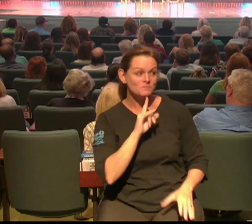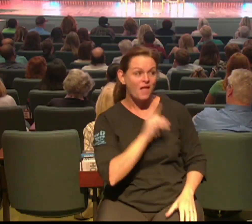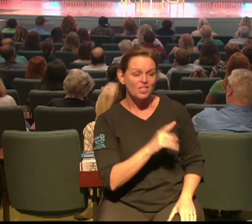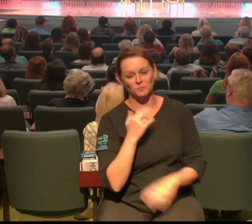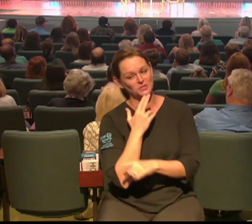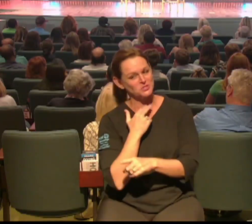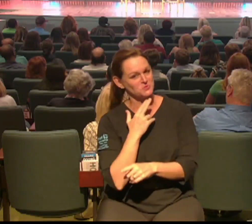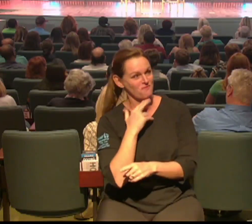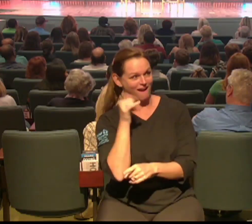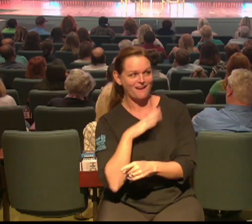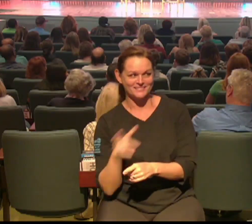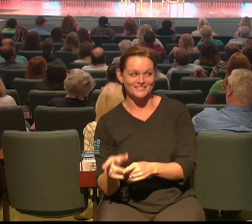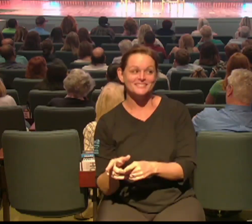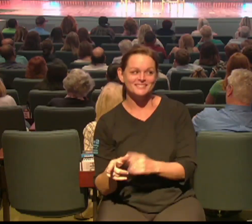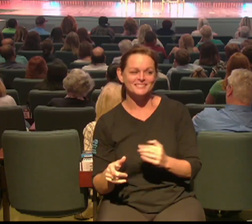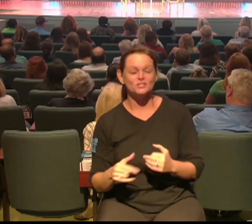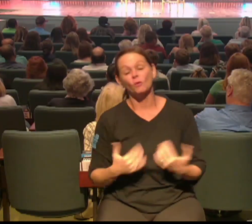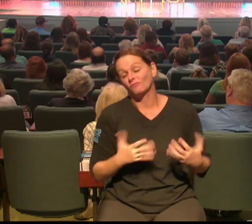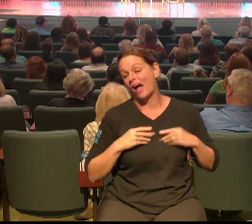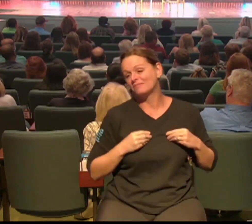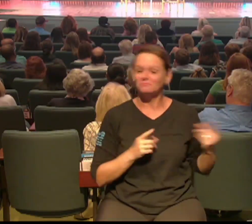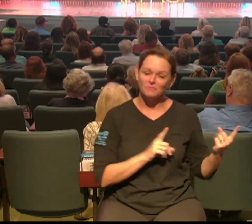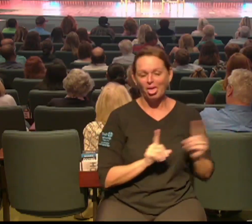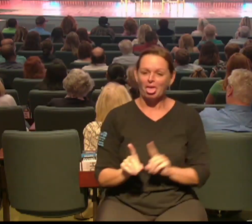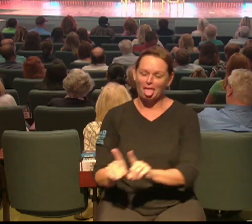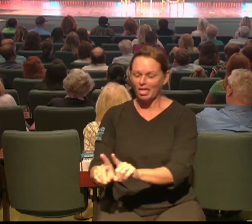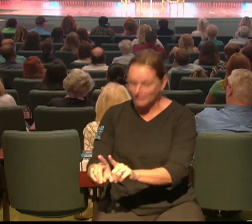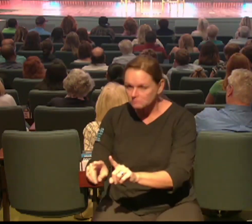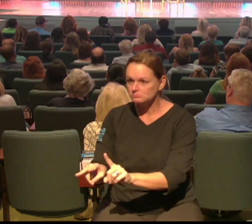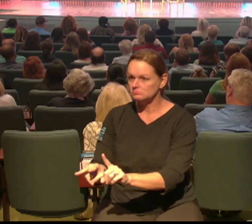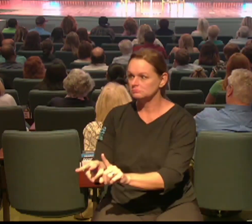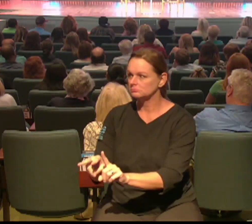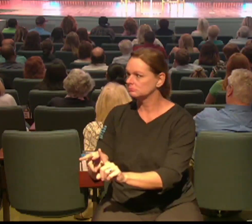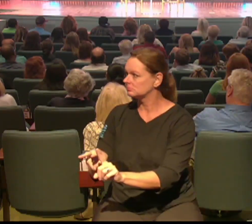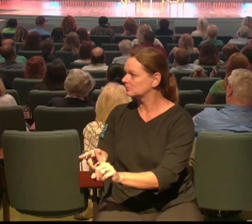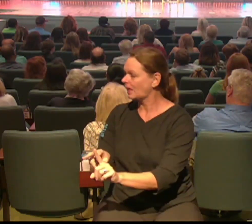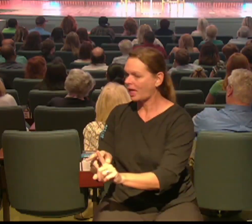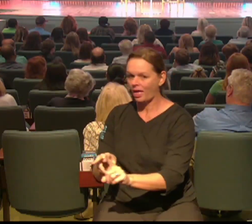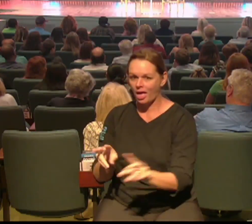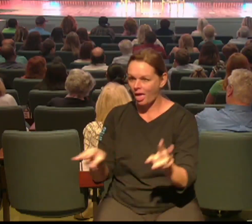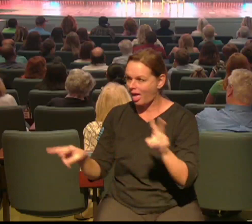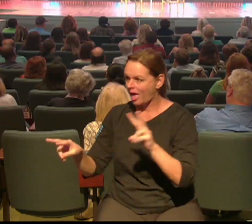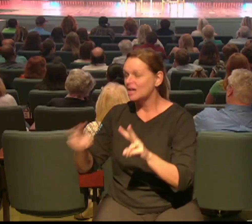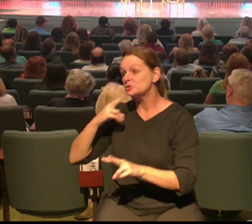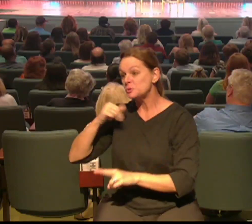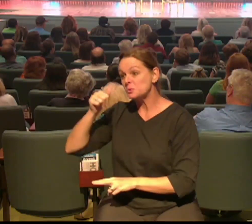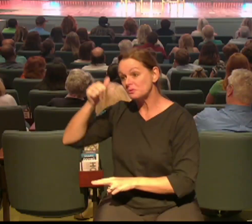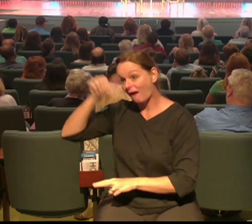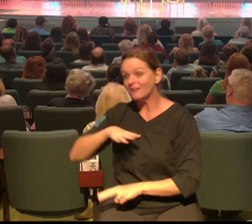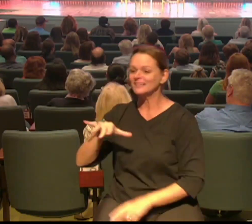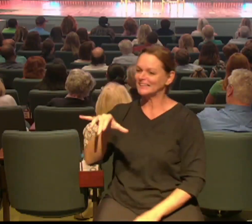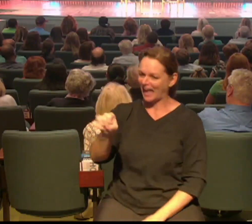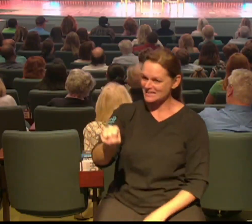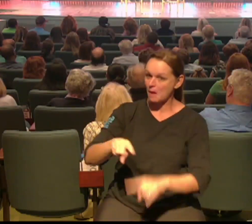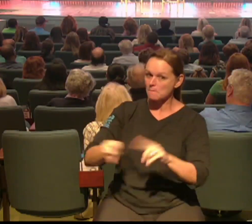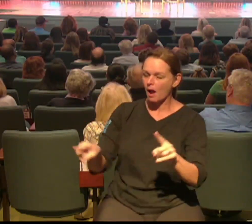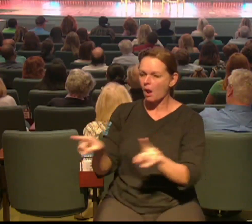guys there so you went and that you found and when you went you found a lot more than just cute guys. You told me you got saved